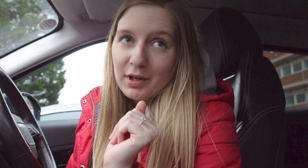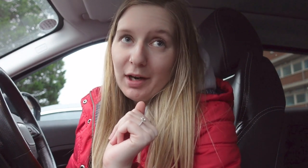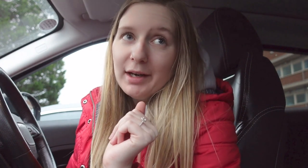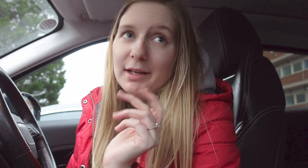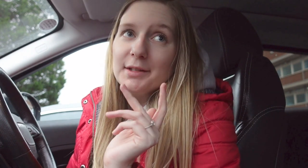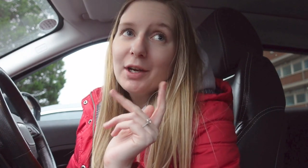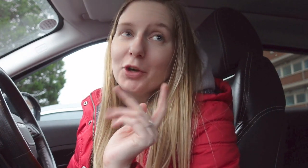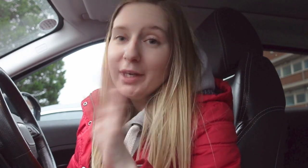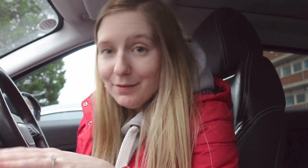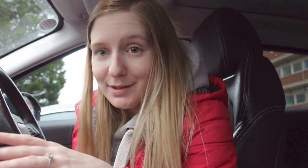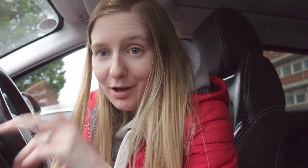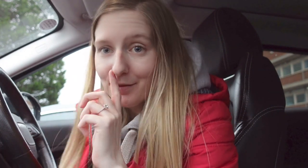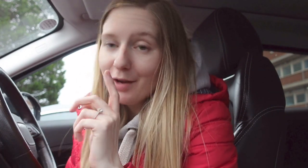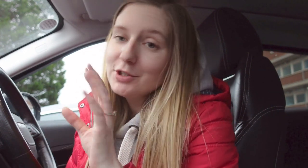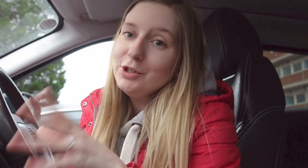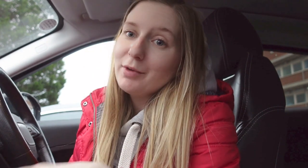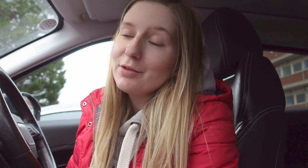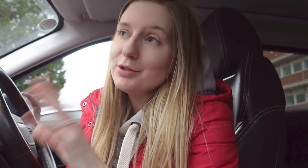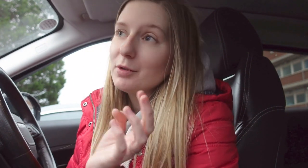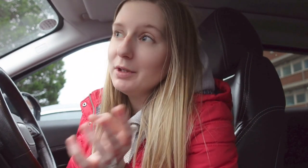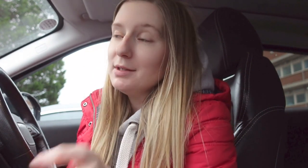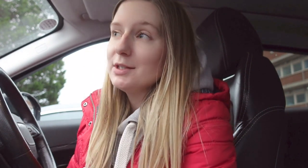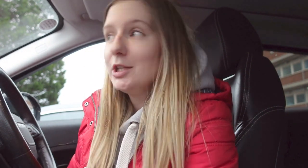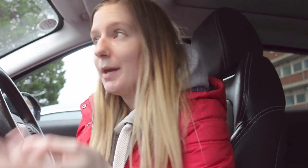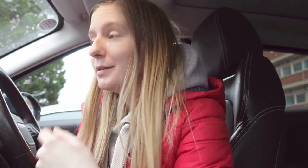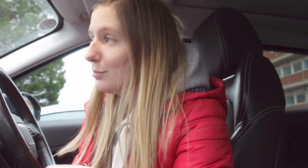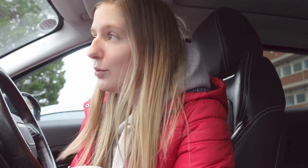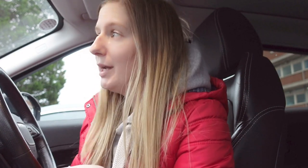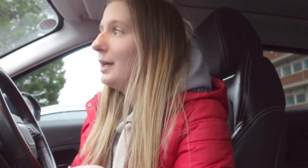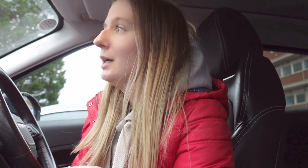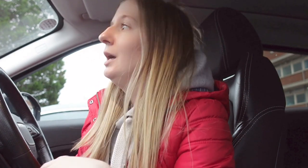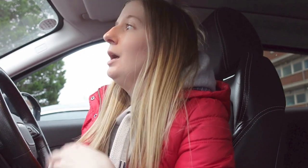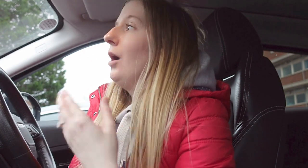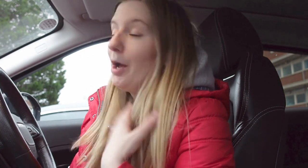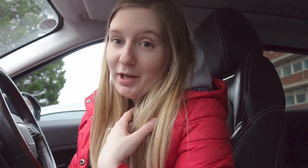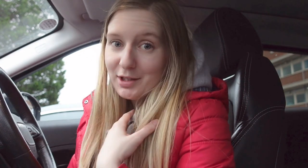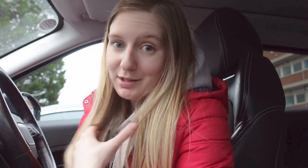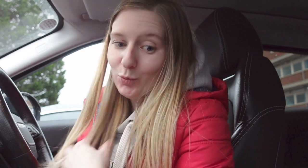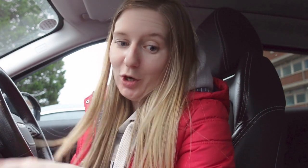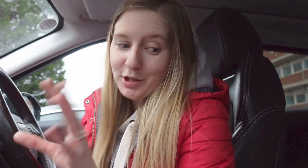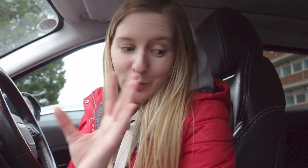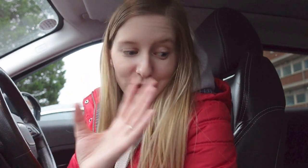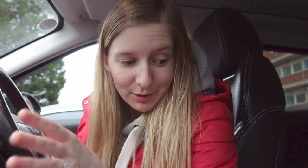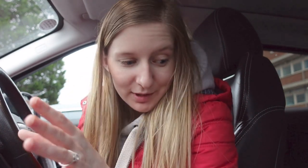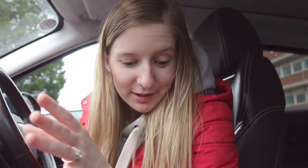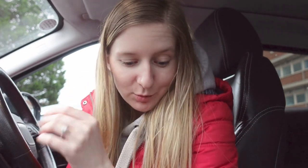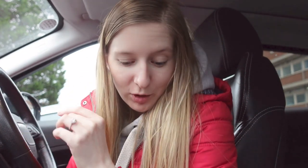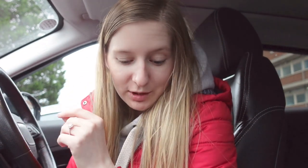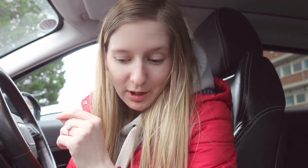the guys got Evie set up for the afternoon ran through some queries that she had this morning I managed to get some work done while she was getting some work done